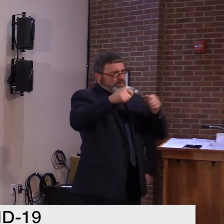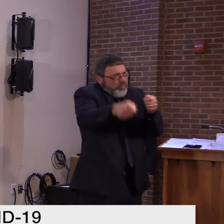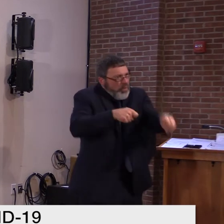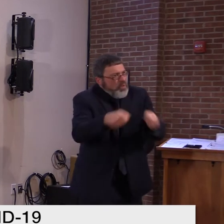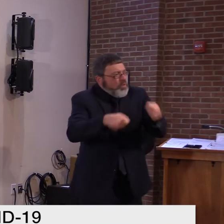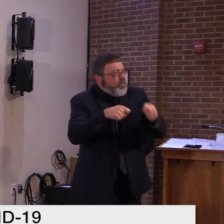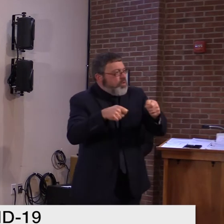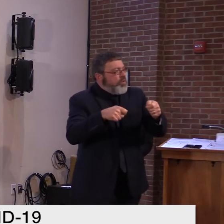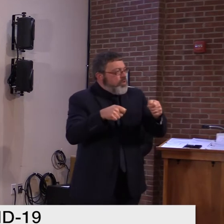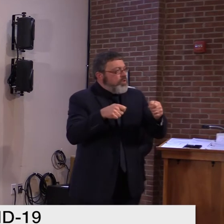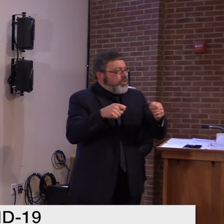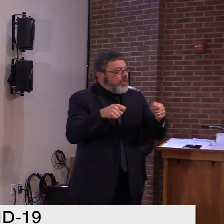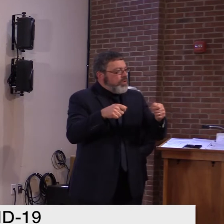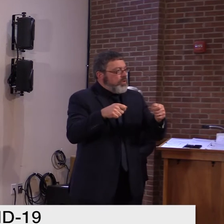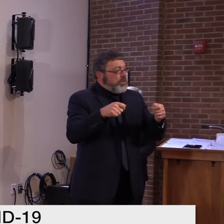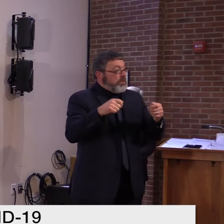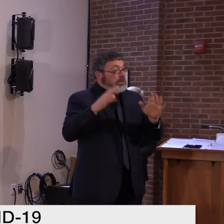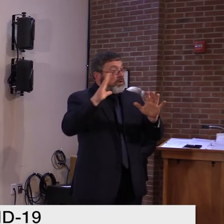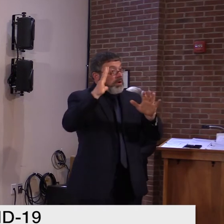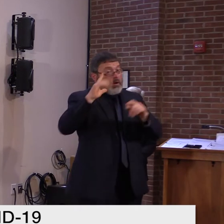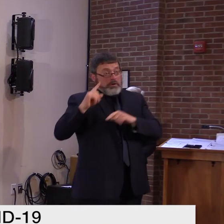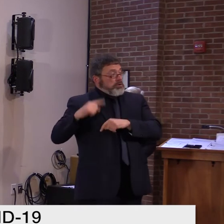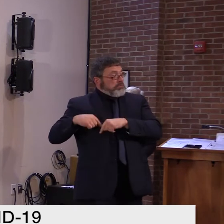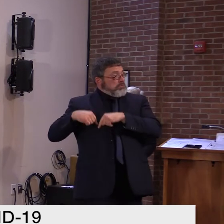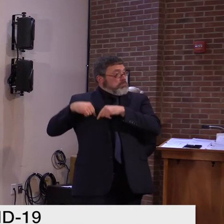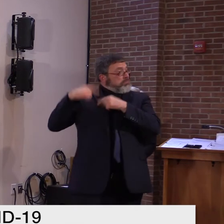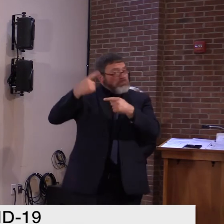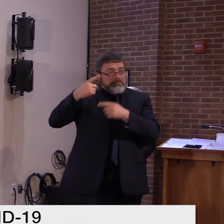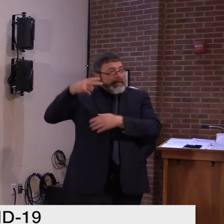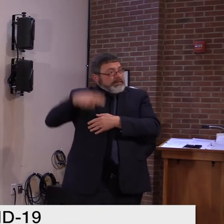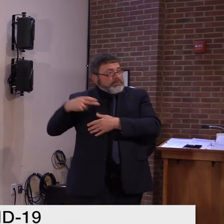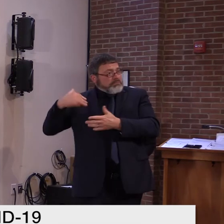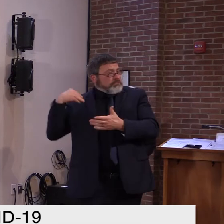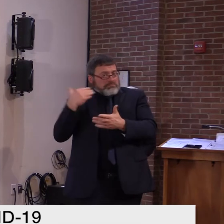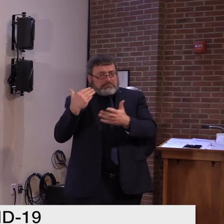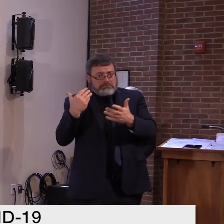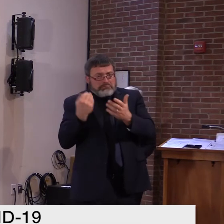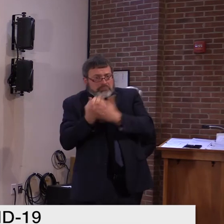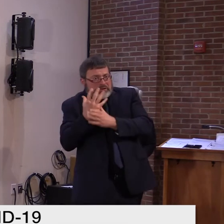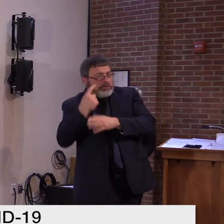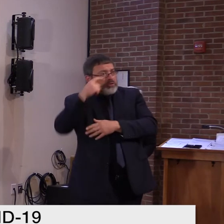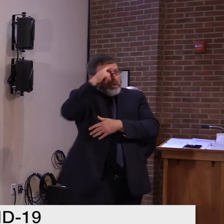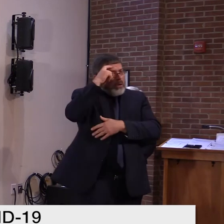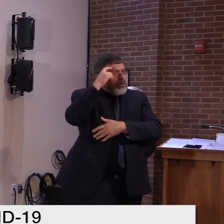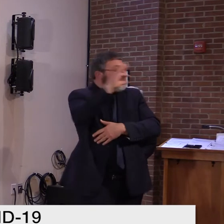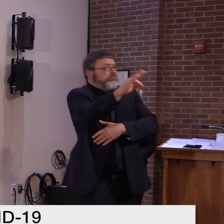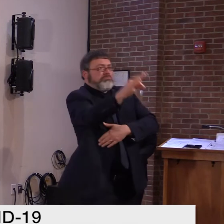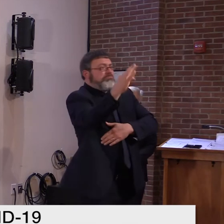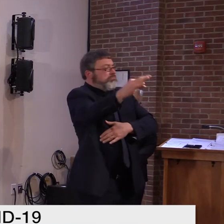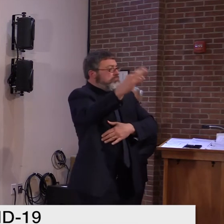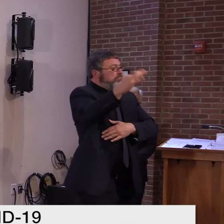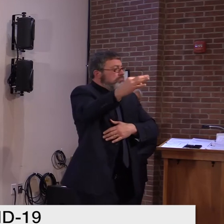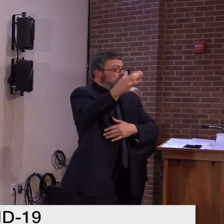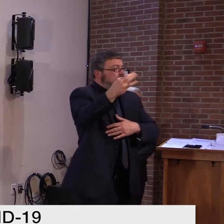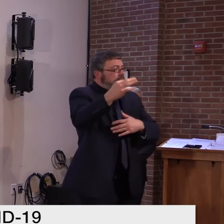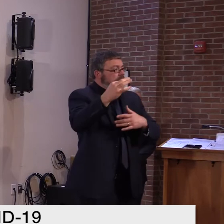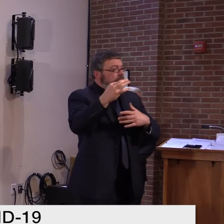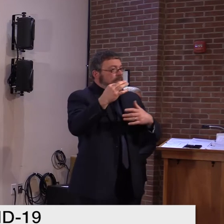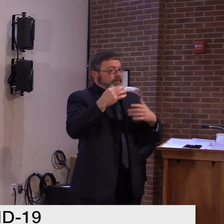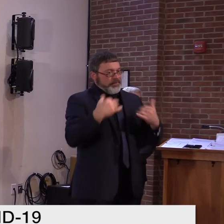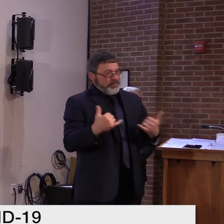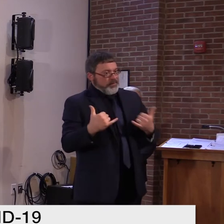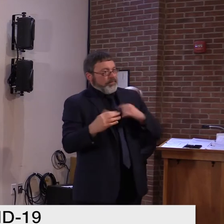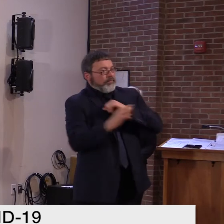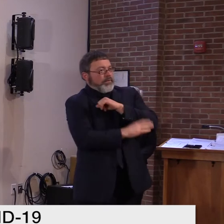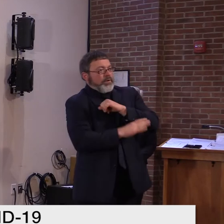And we had this under control. But what we're seeing as a region, what we're seeing as a country, this has exploded. And it's